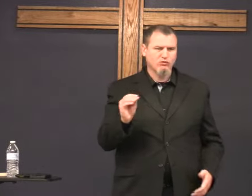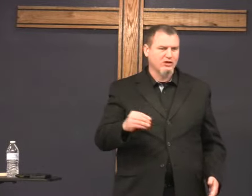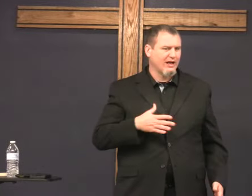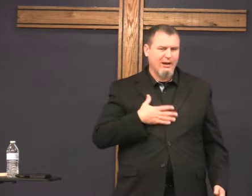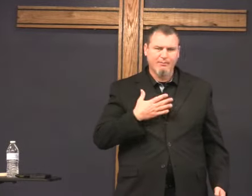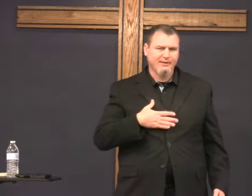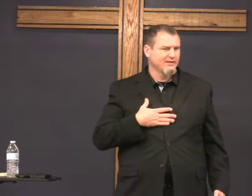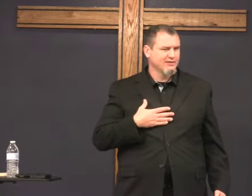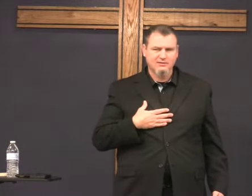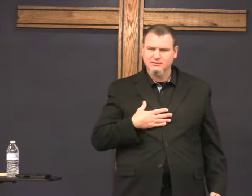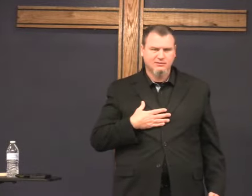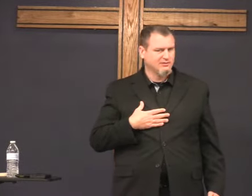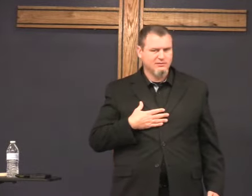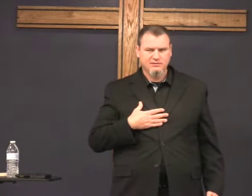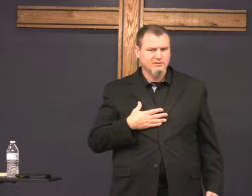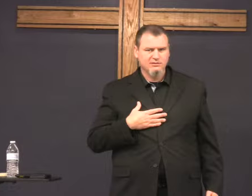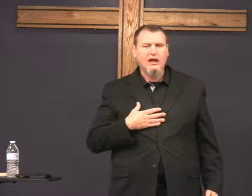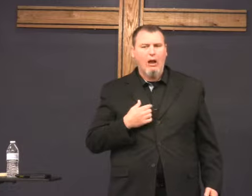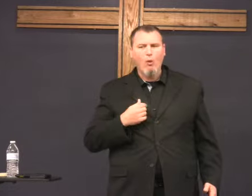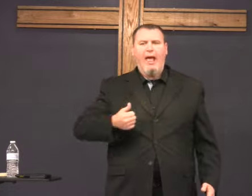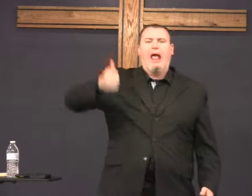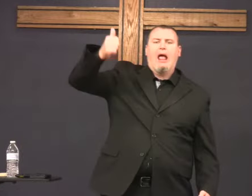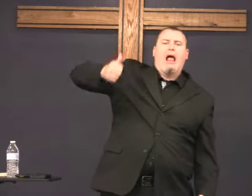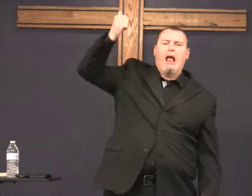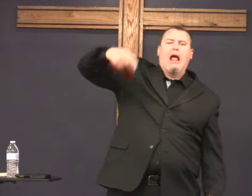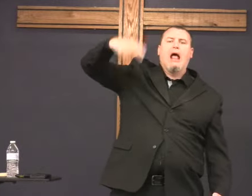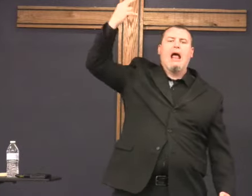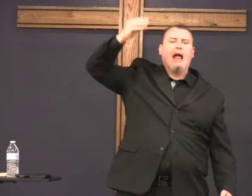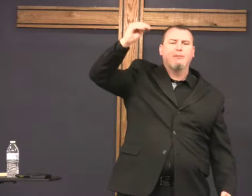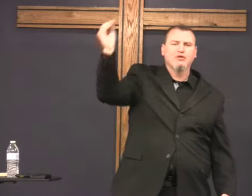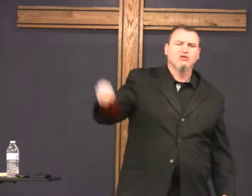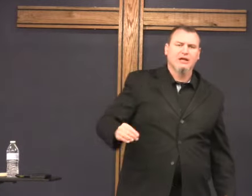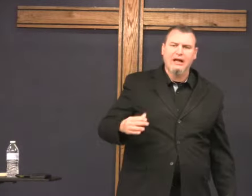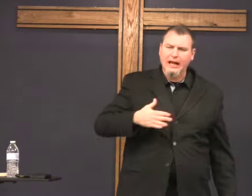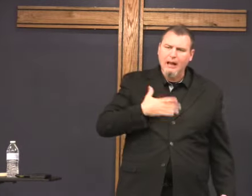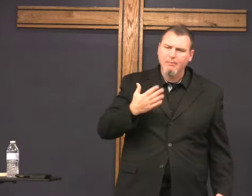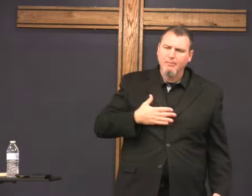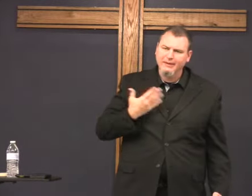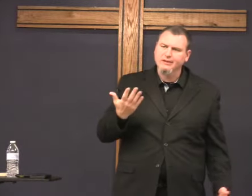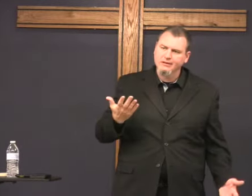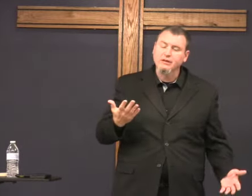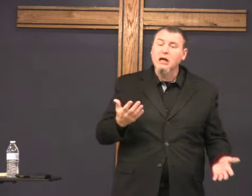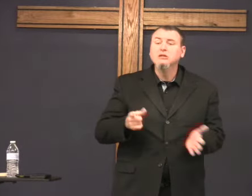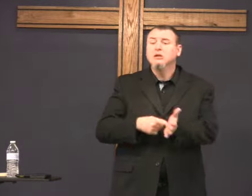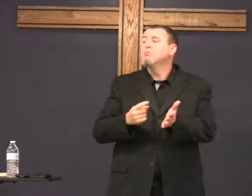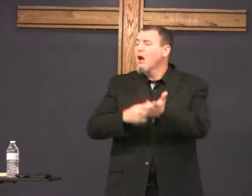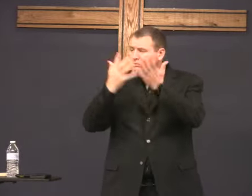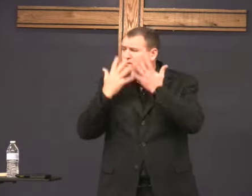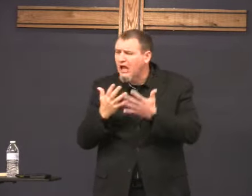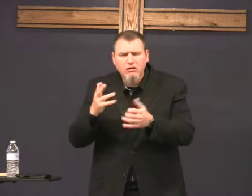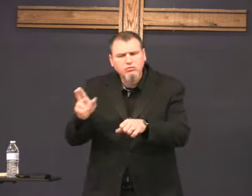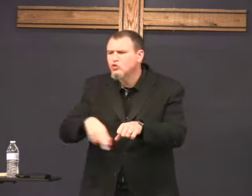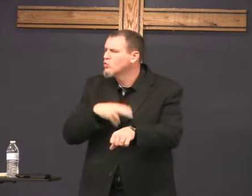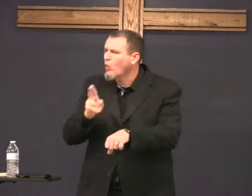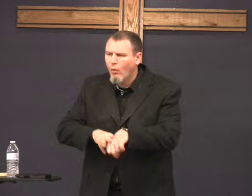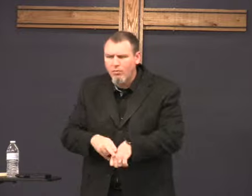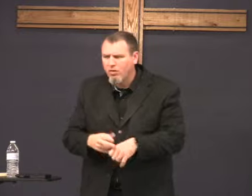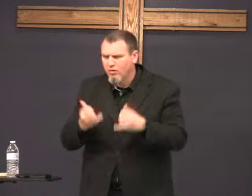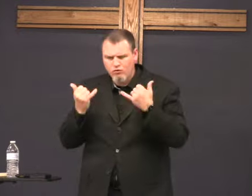I don't want 1% happy I want to raise that percentage and sometimes sadness